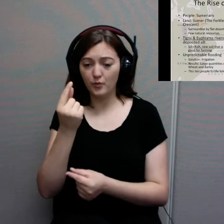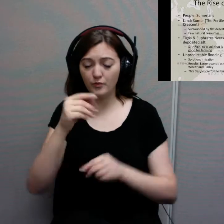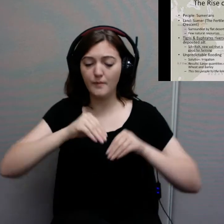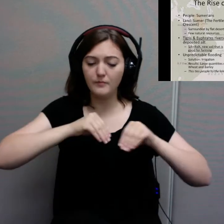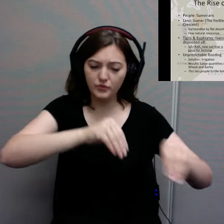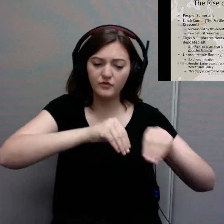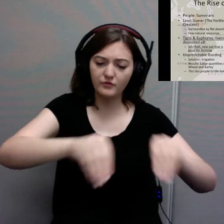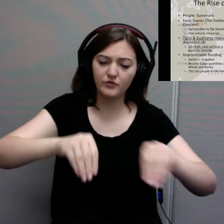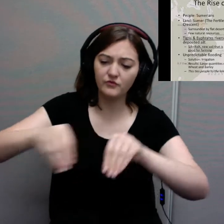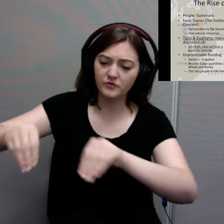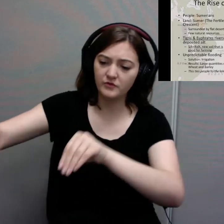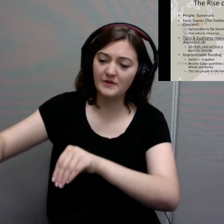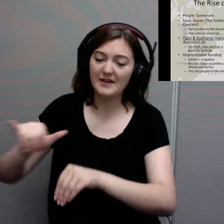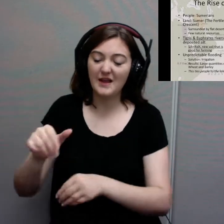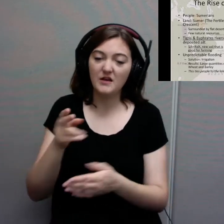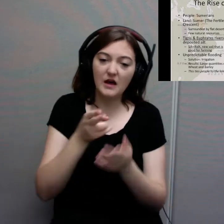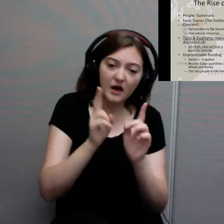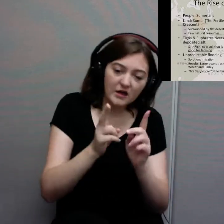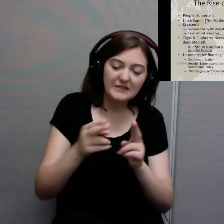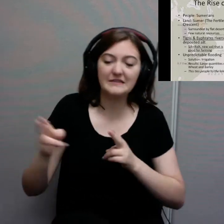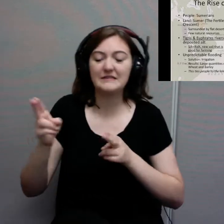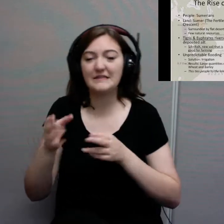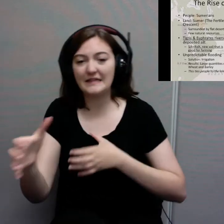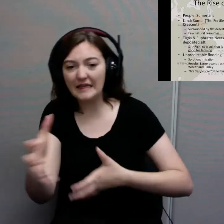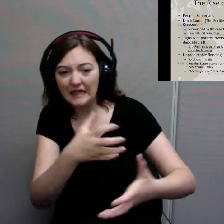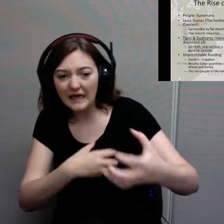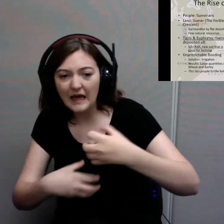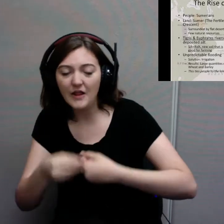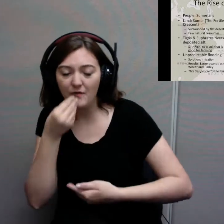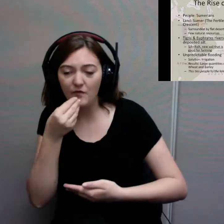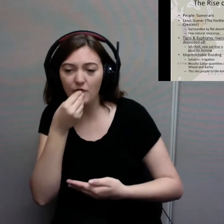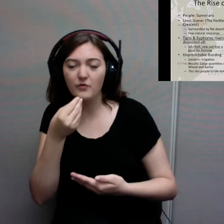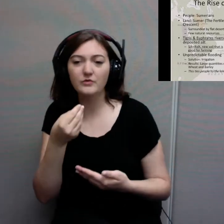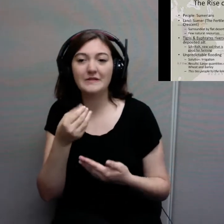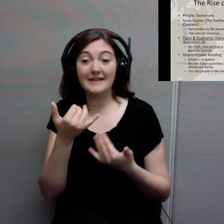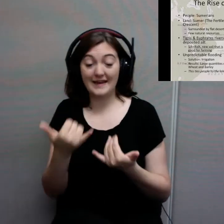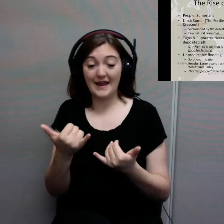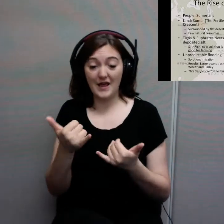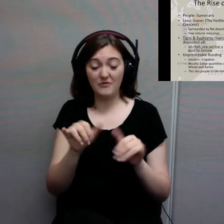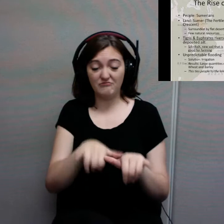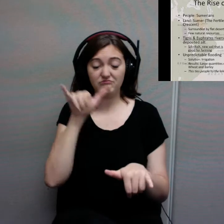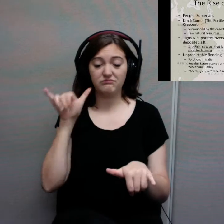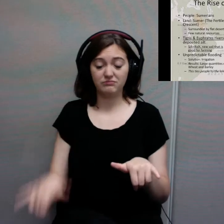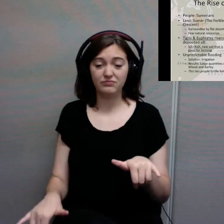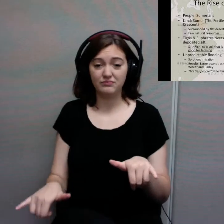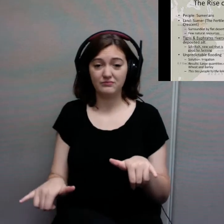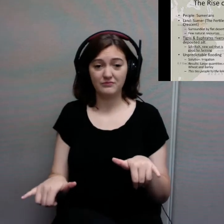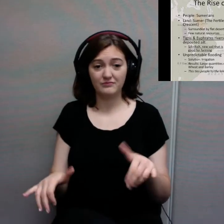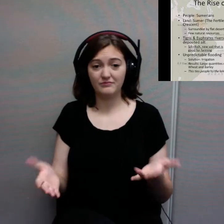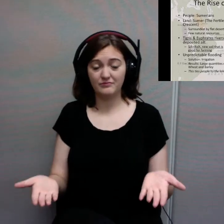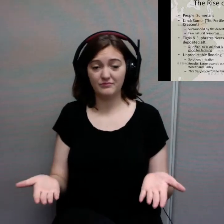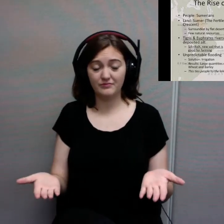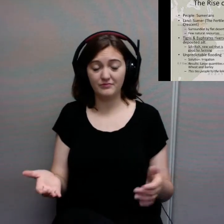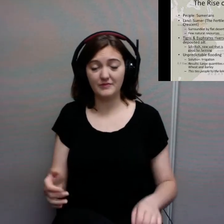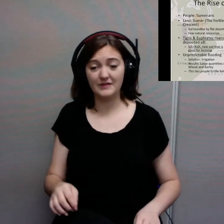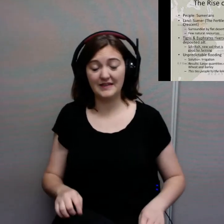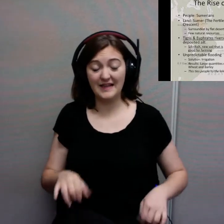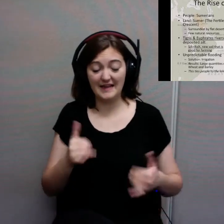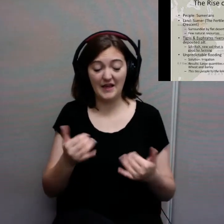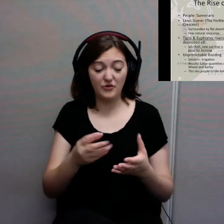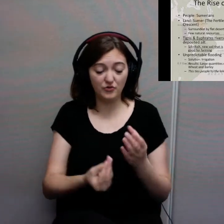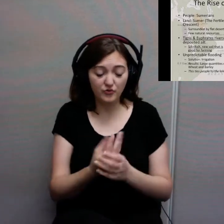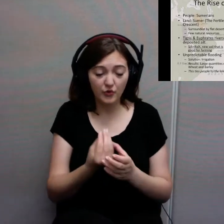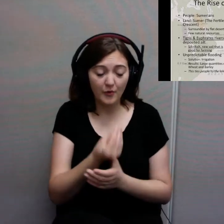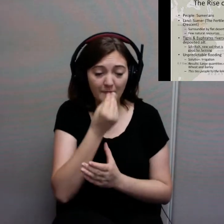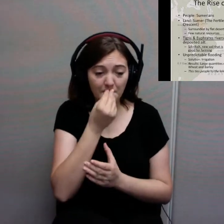they were never staying in one place. Now that you have people that are growing food in one spot, they're